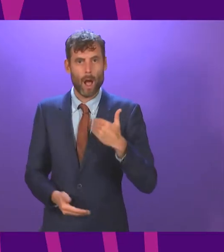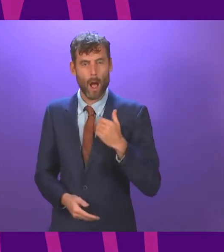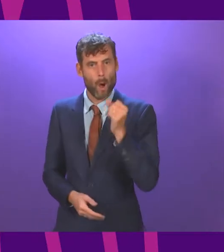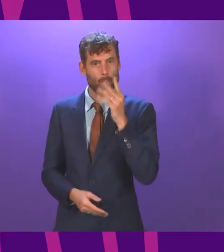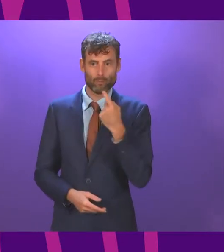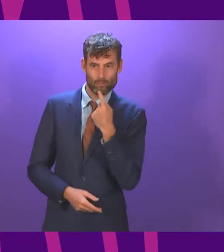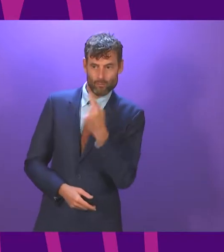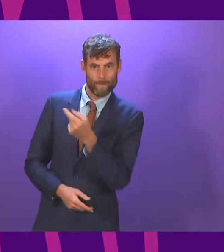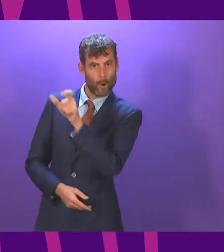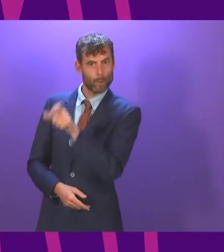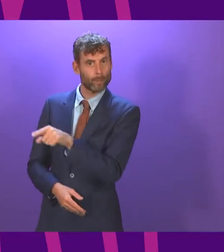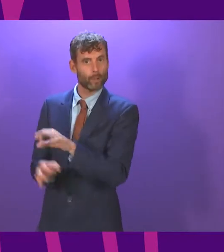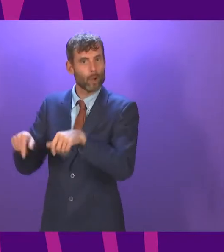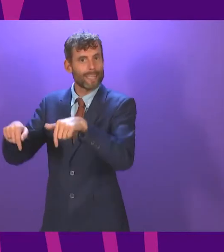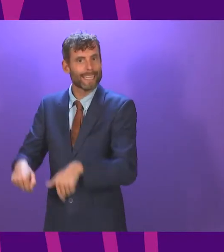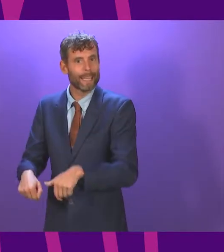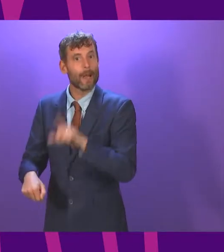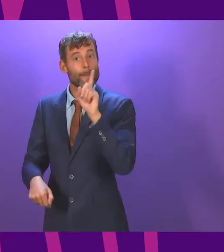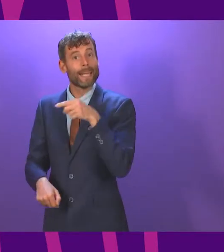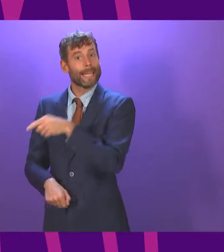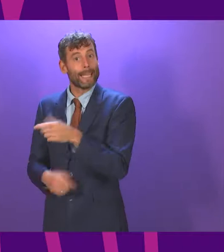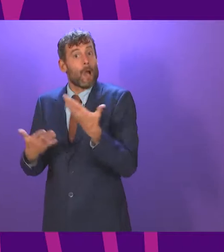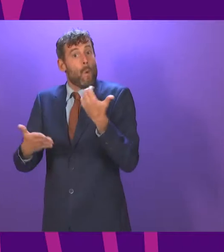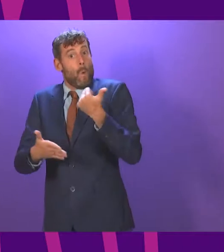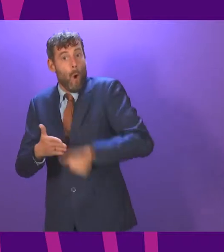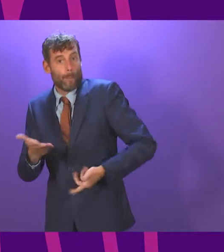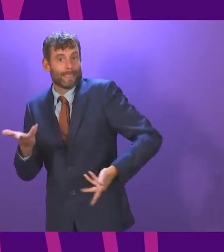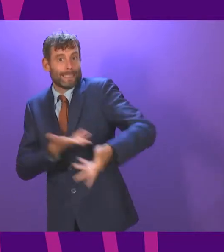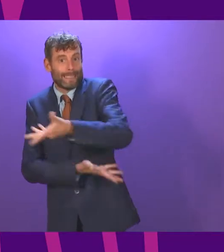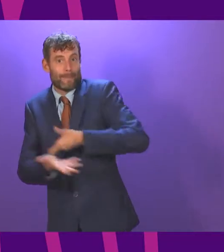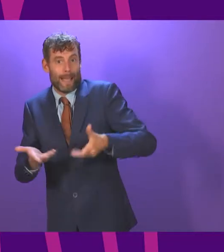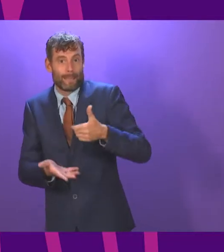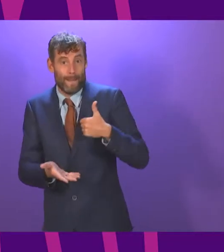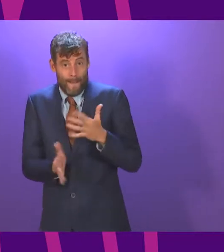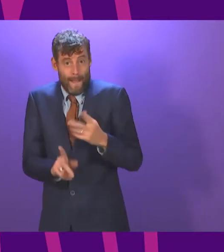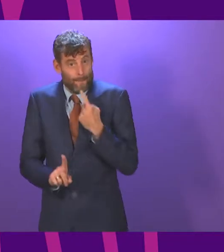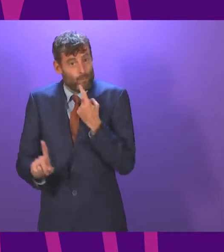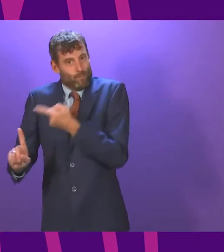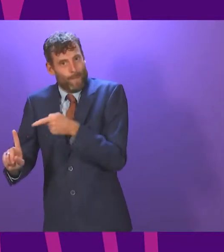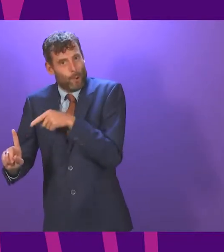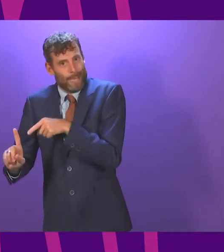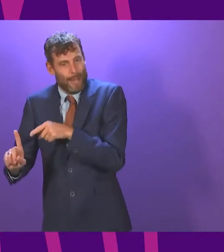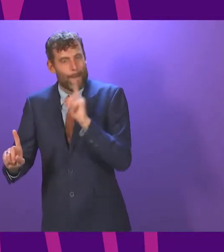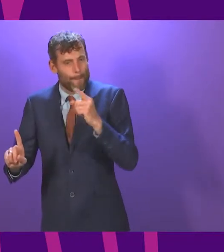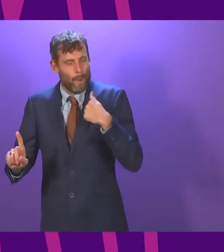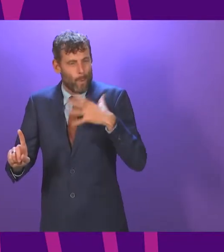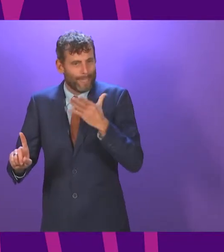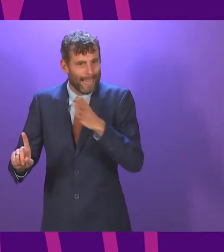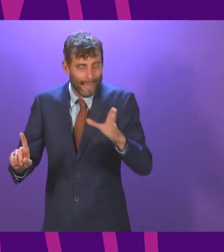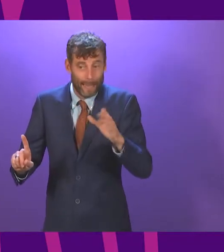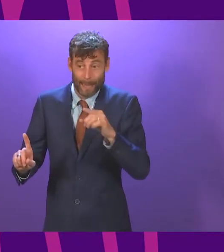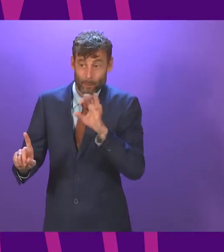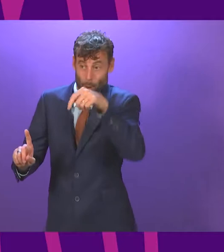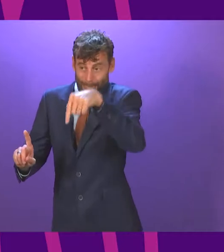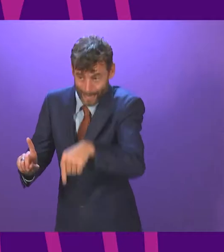were not here but because he opened the debate I feel I have to do so. But I want to be clear about that intention